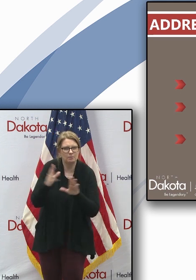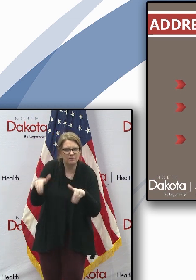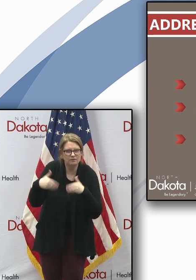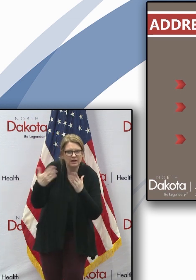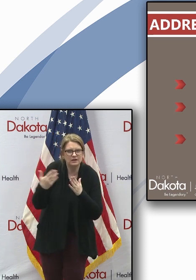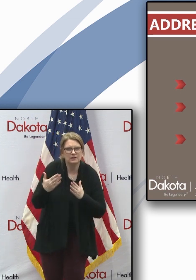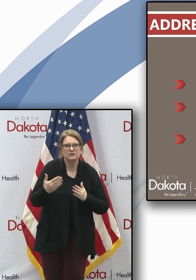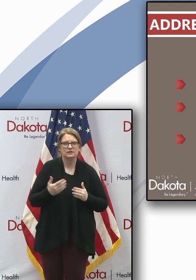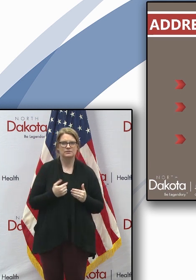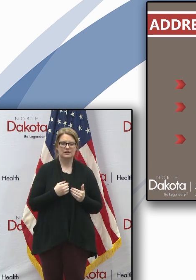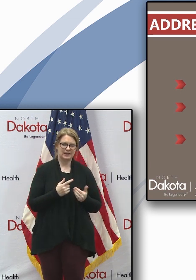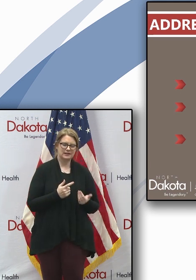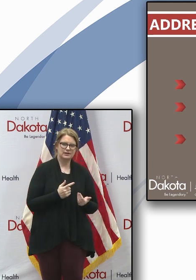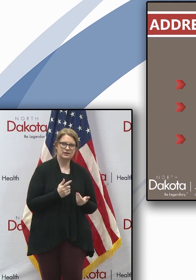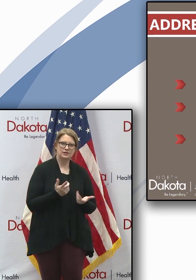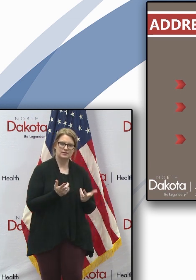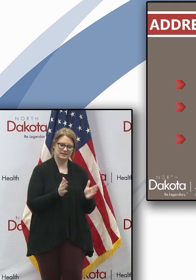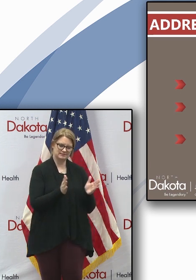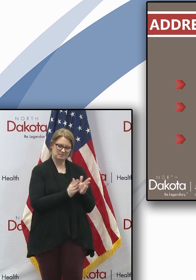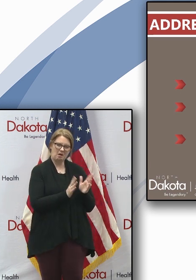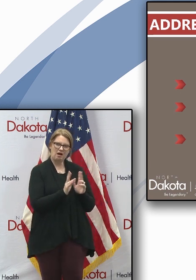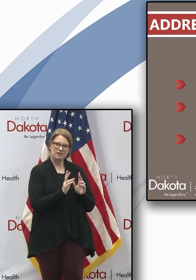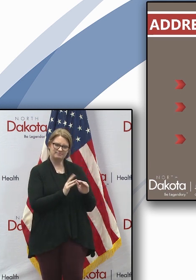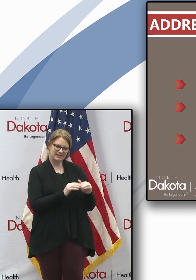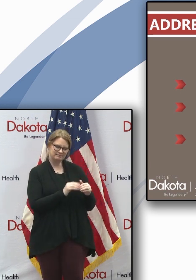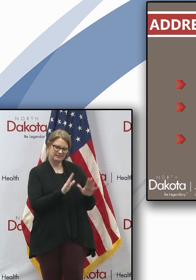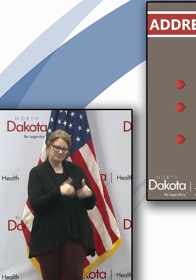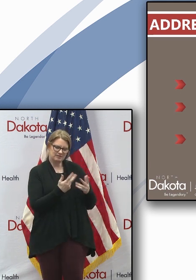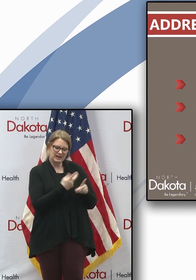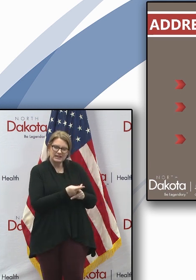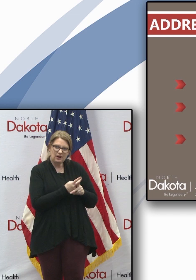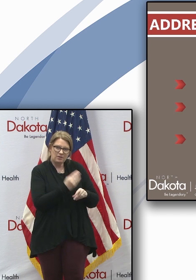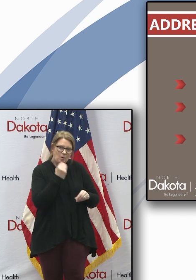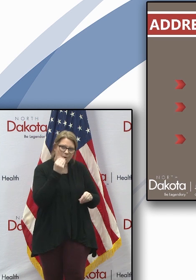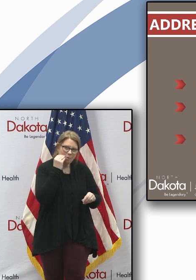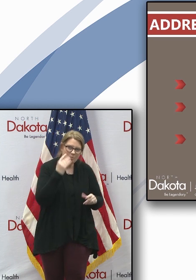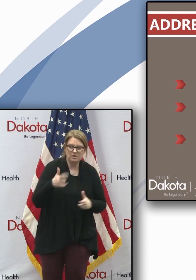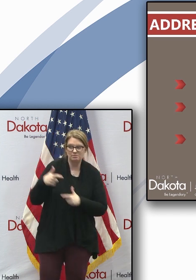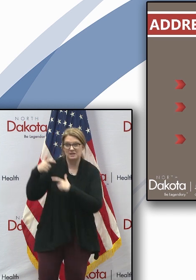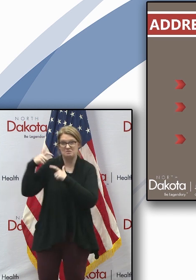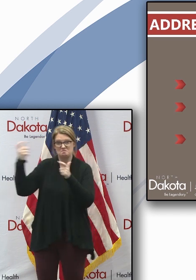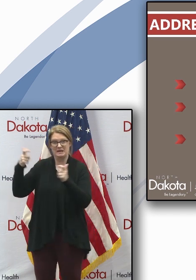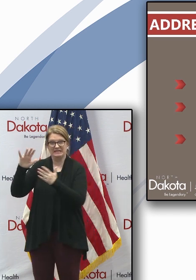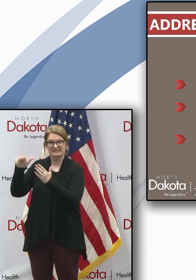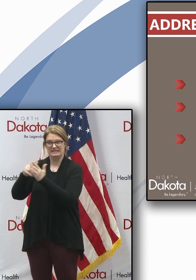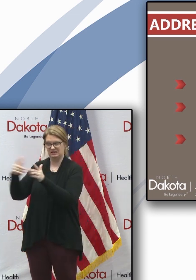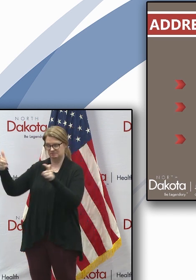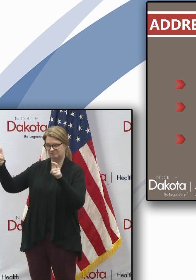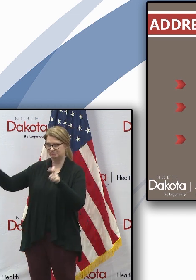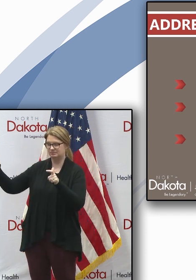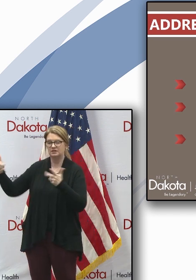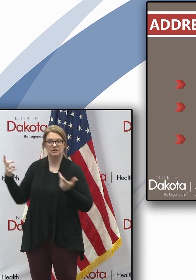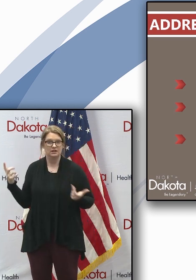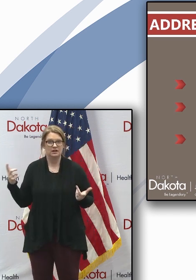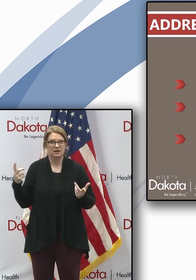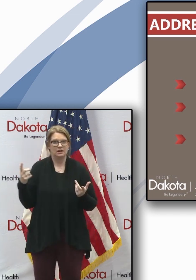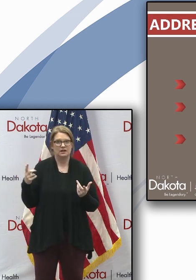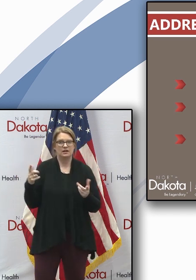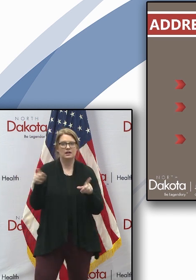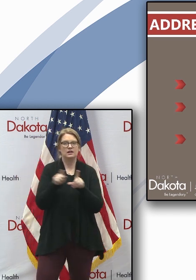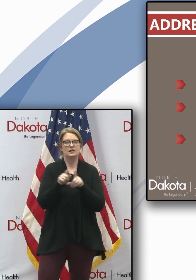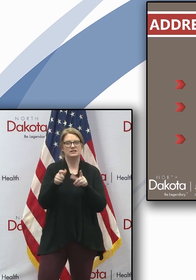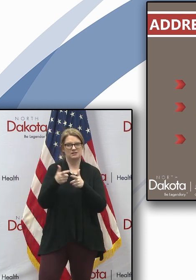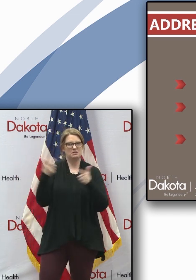the smallest in the state, including people that deliver care in their homes up to the large centers that we have in some of our larger